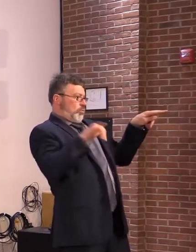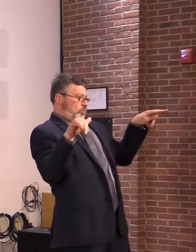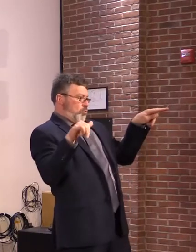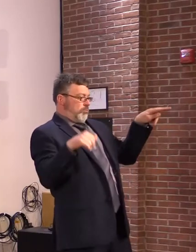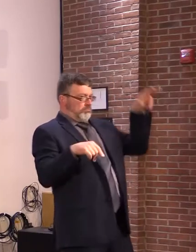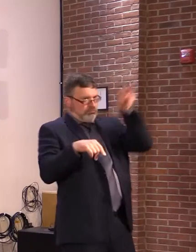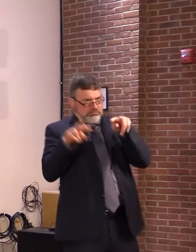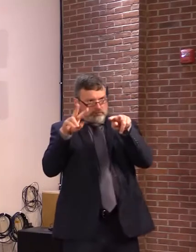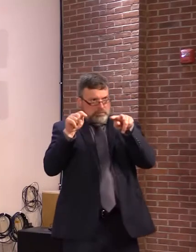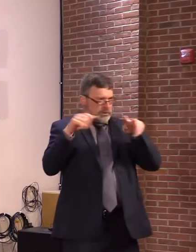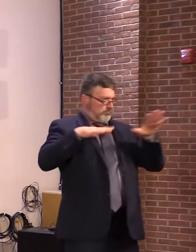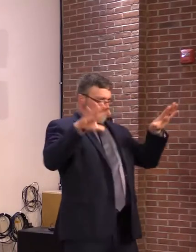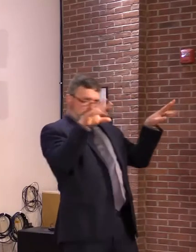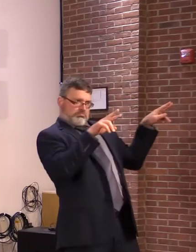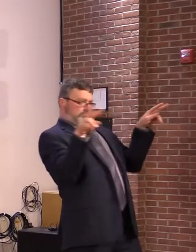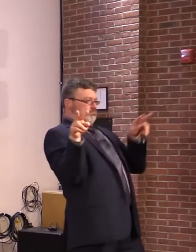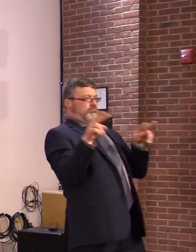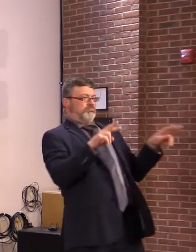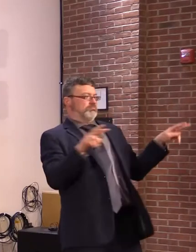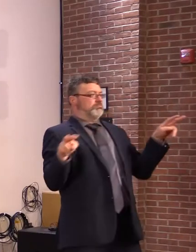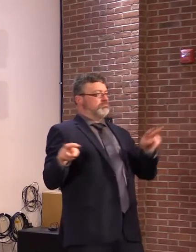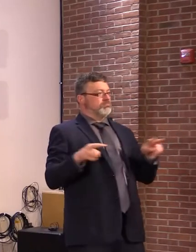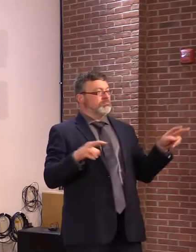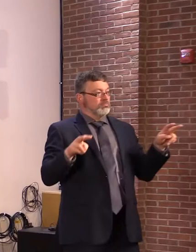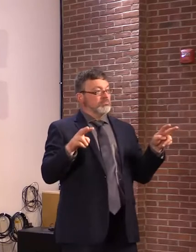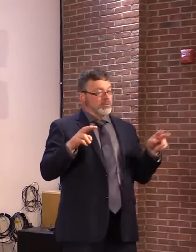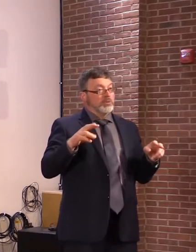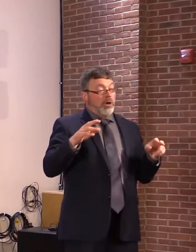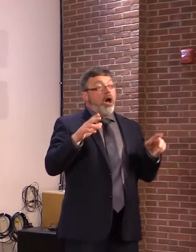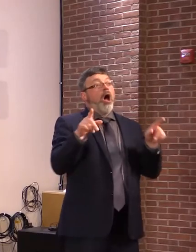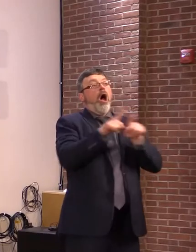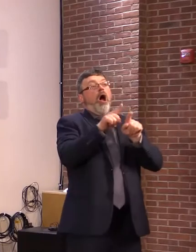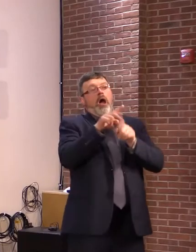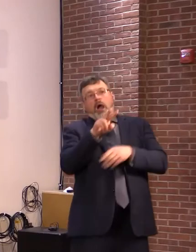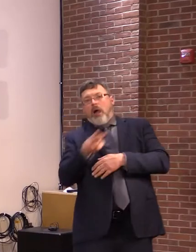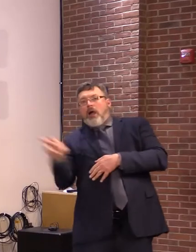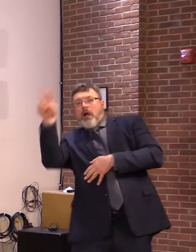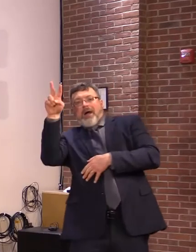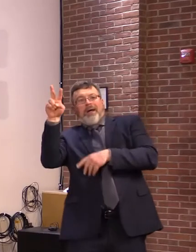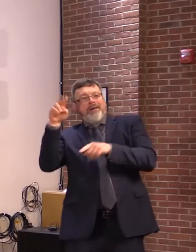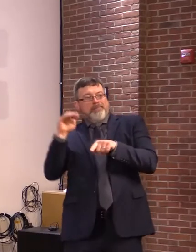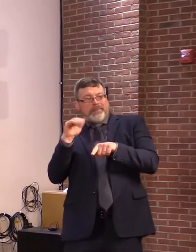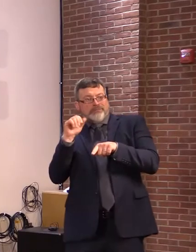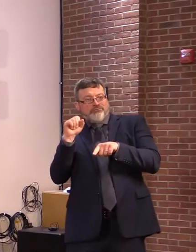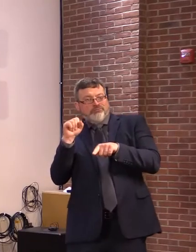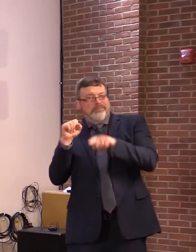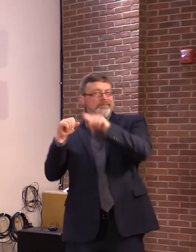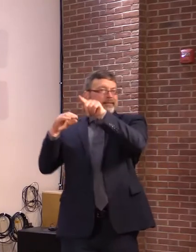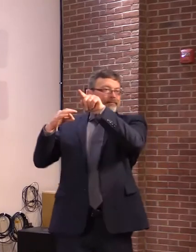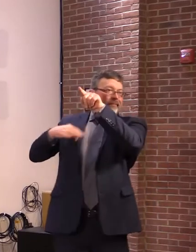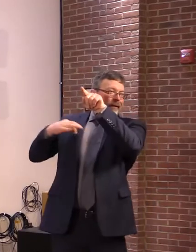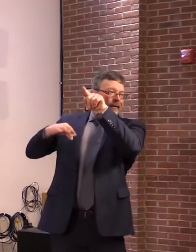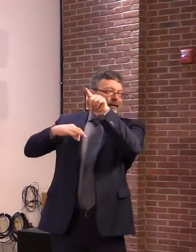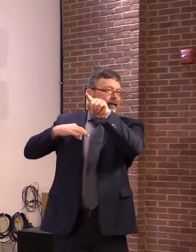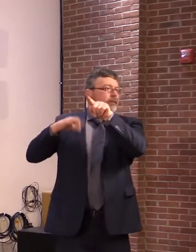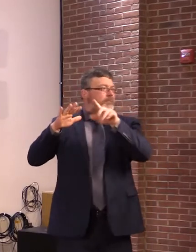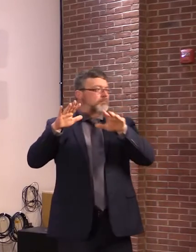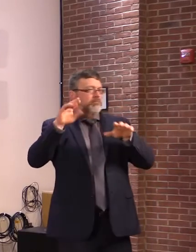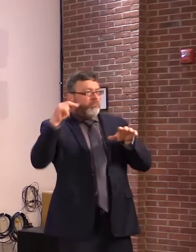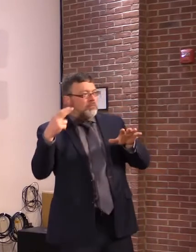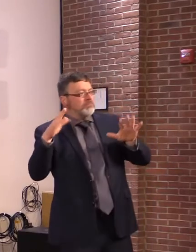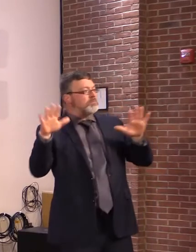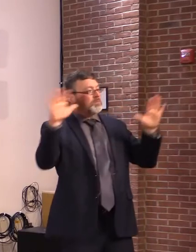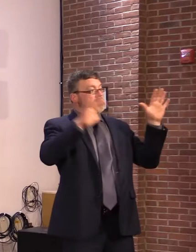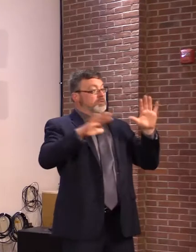which are having increasing disease activity. Our seven-day average in Vermont has increased 4% by